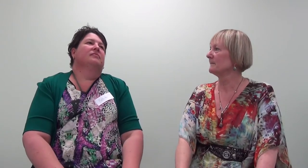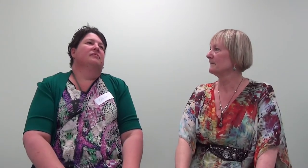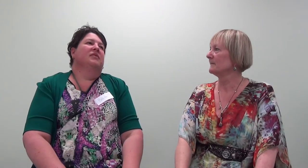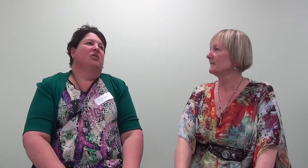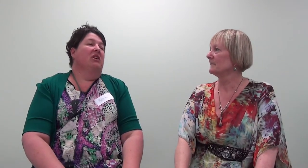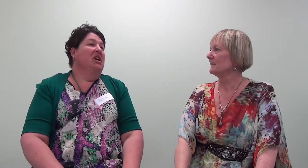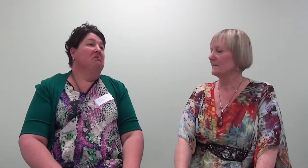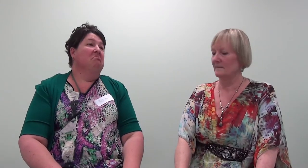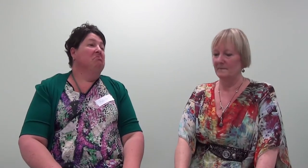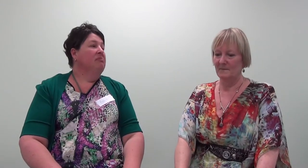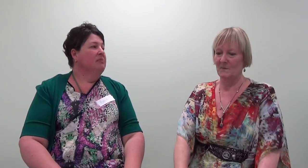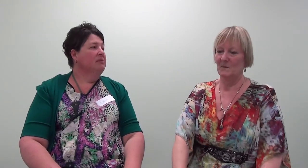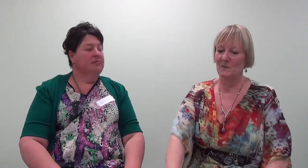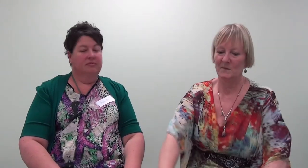Dissolving the Mm hm.